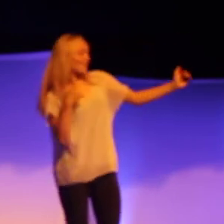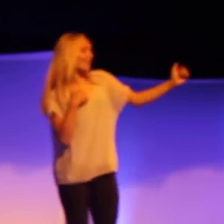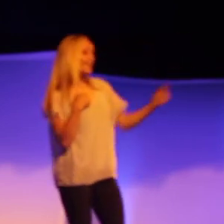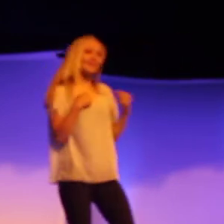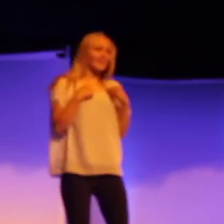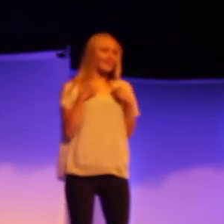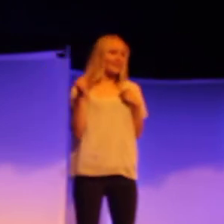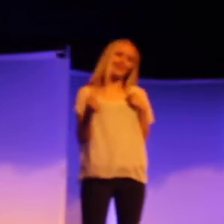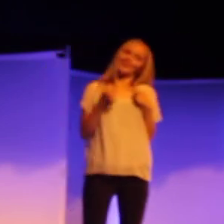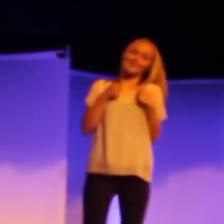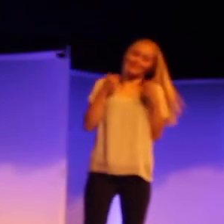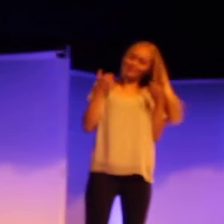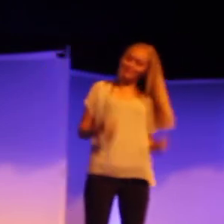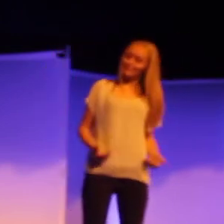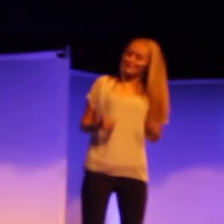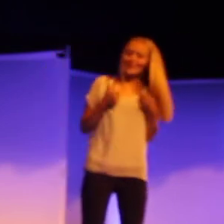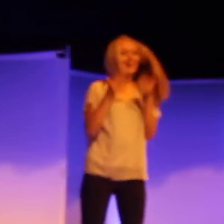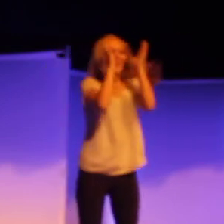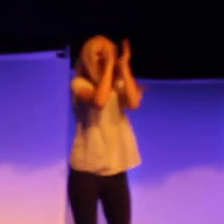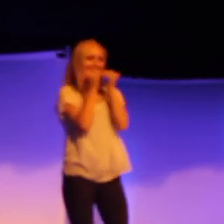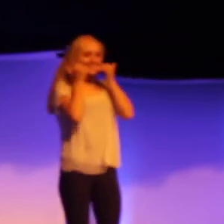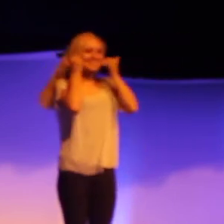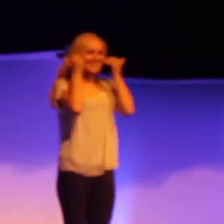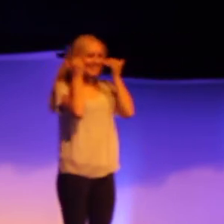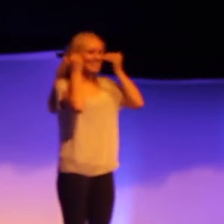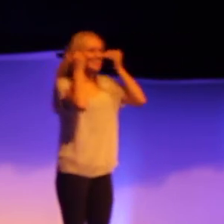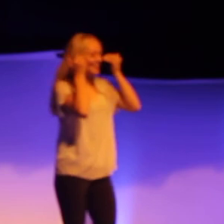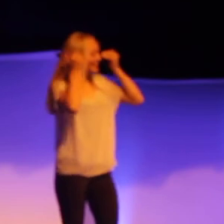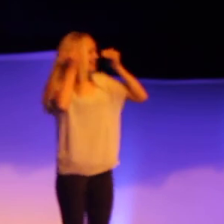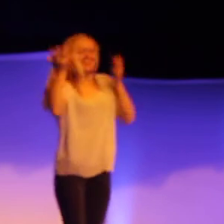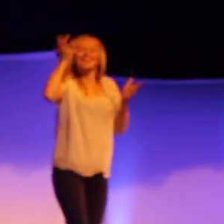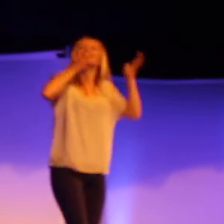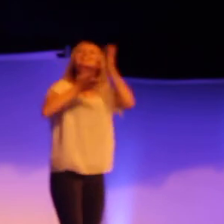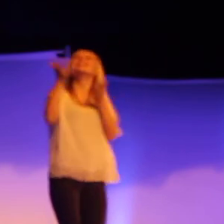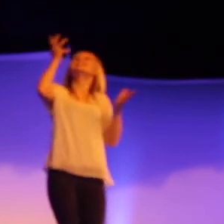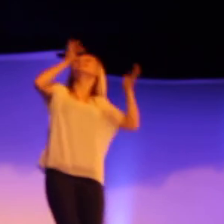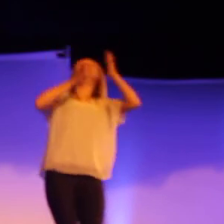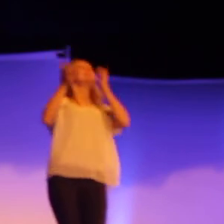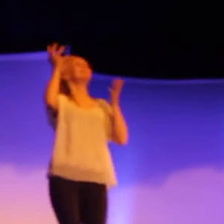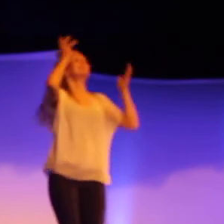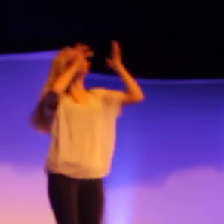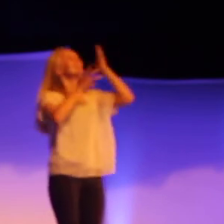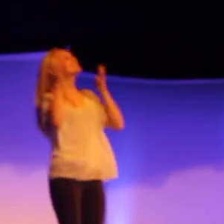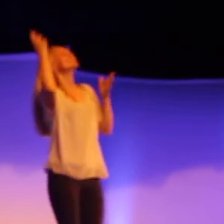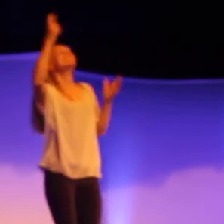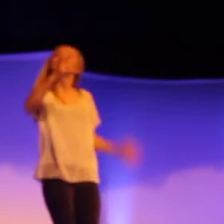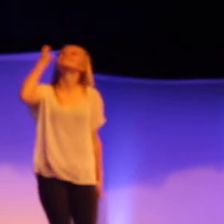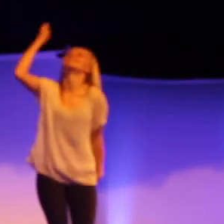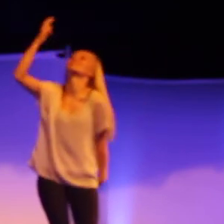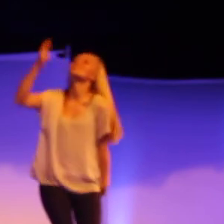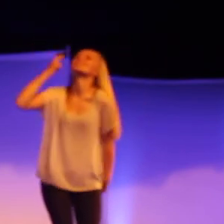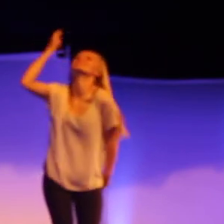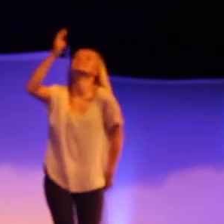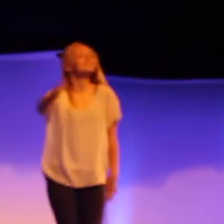smile No reason, no reason